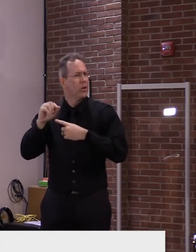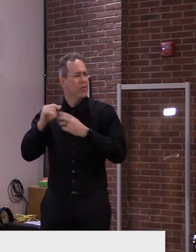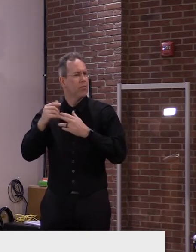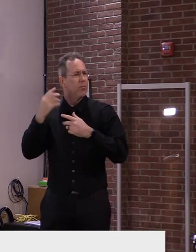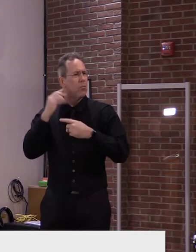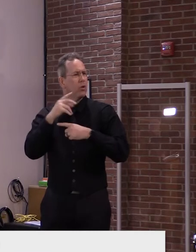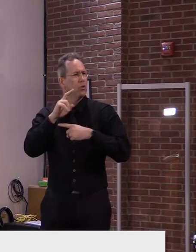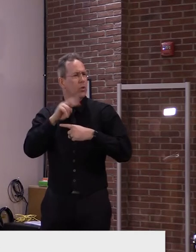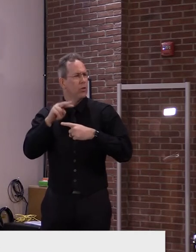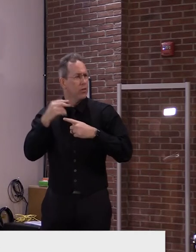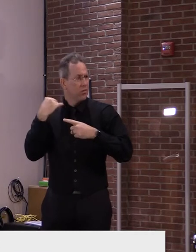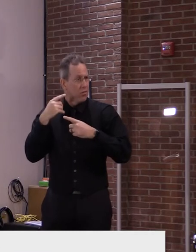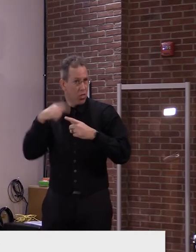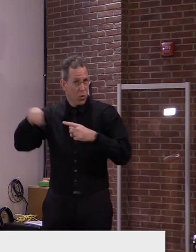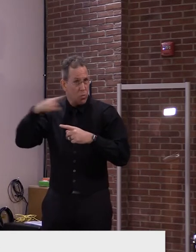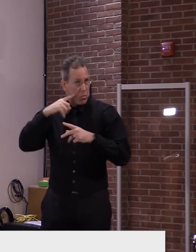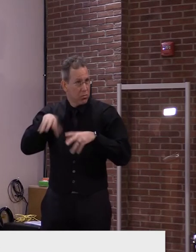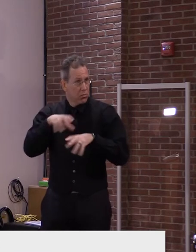these, uh,